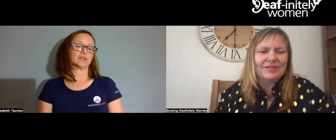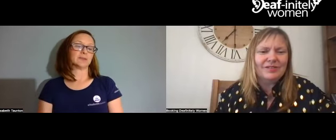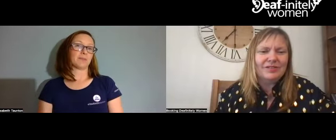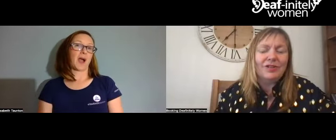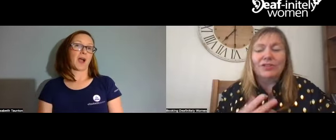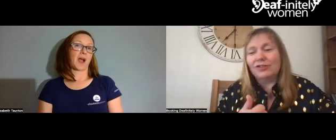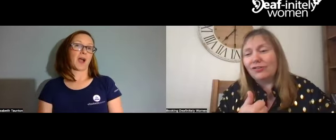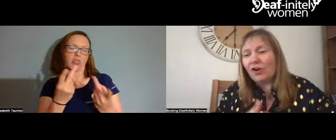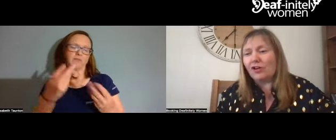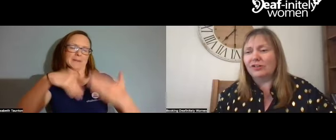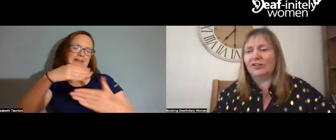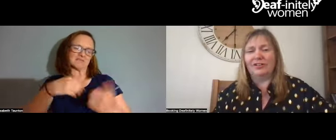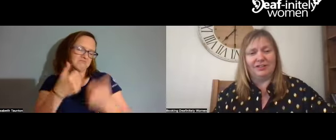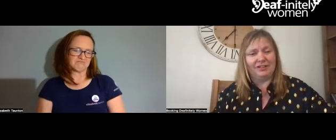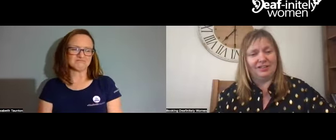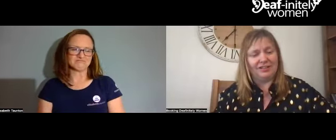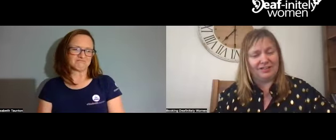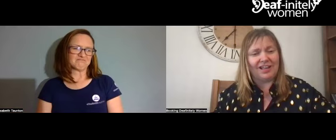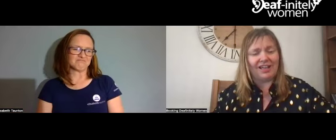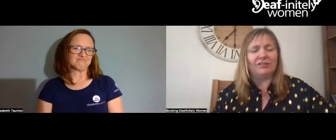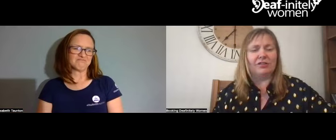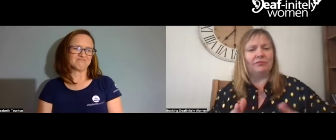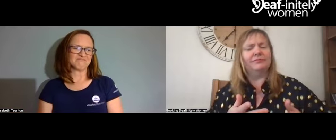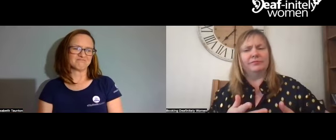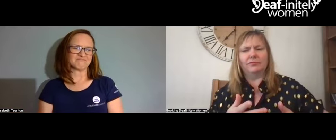So it was good. A bit of both and everything's good.